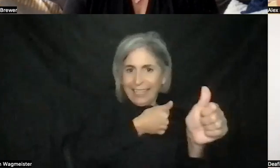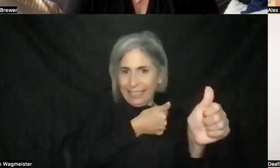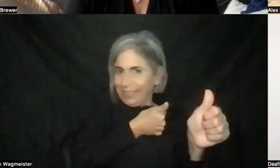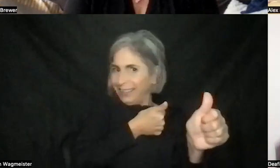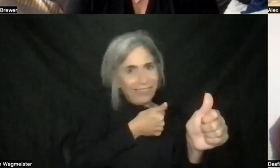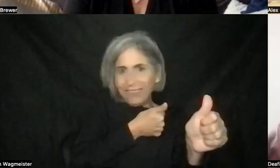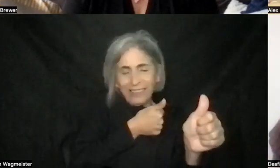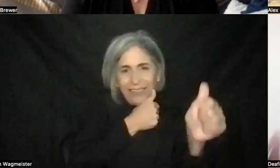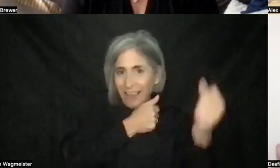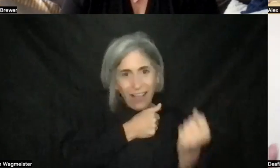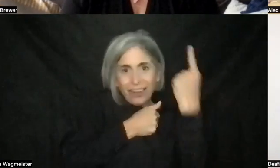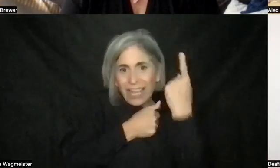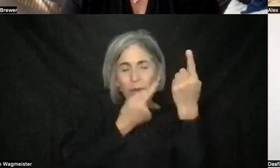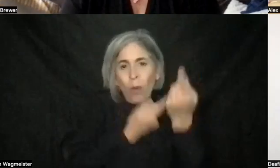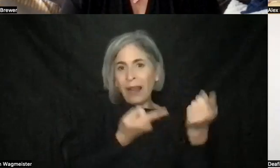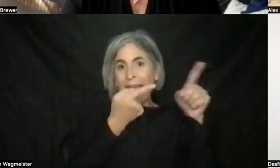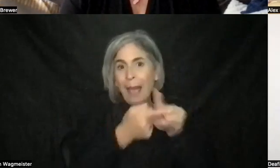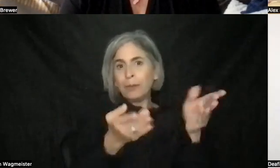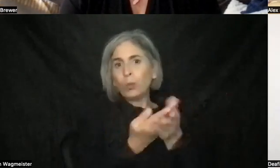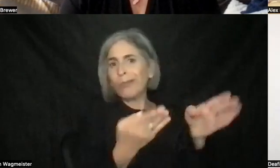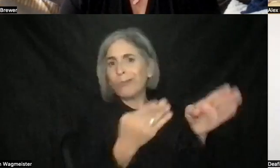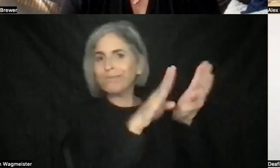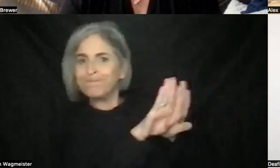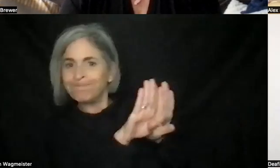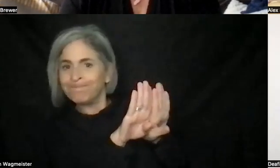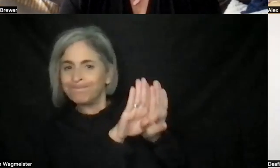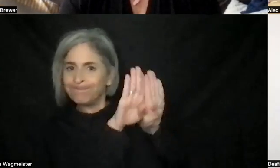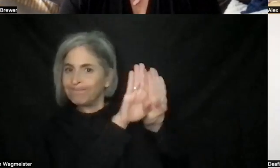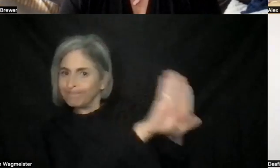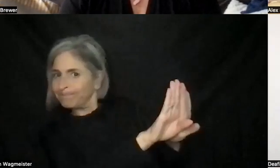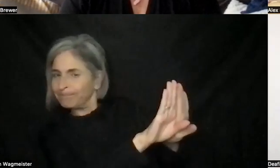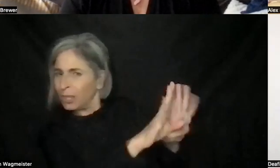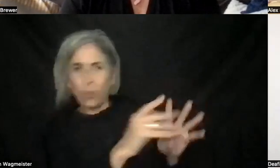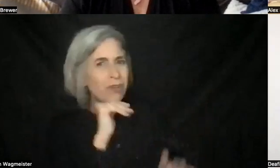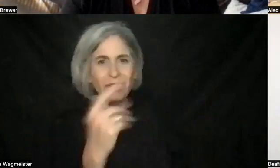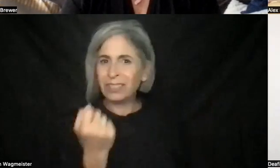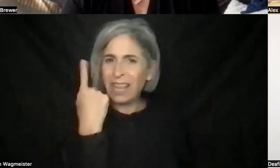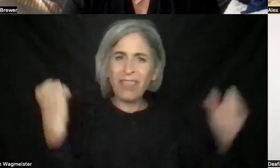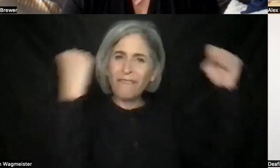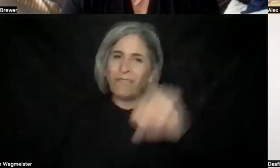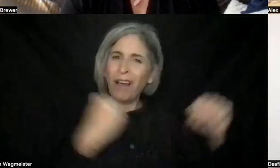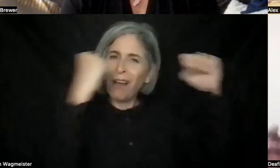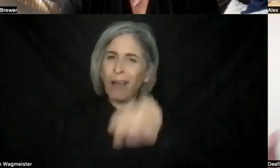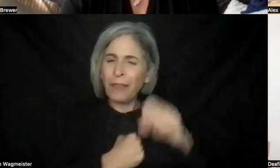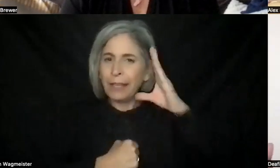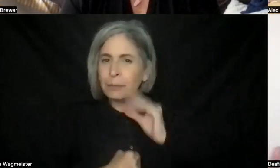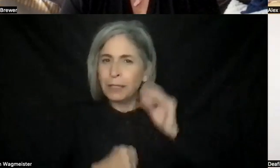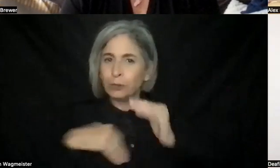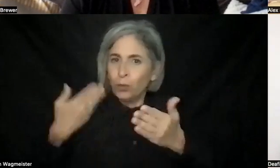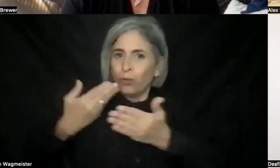happens behind closed doors. We never understand the fight that we have to go through to get to that point. And I feel like